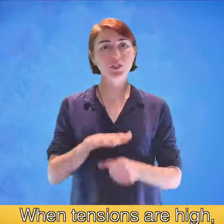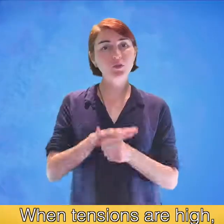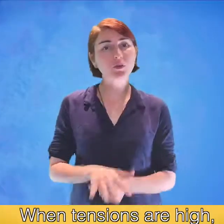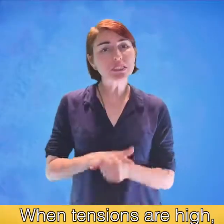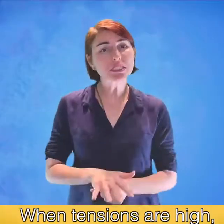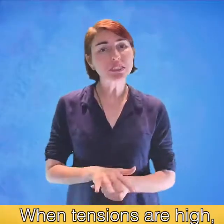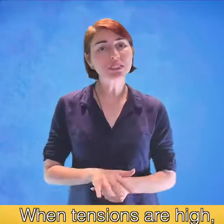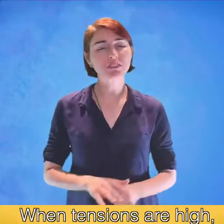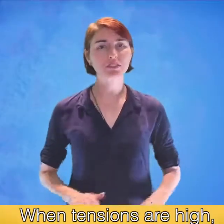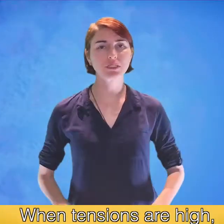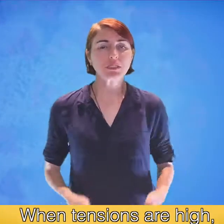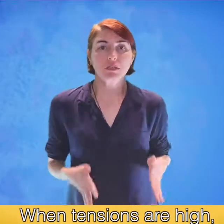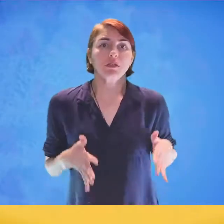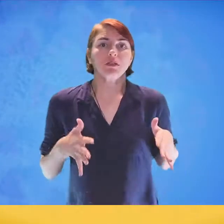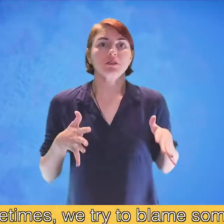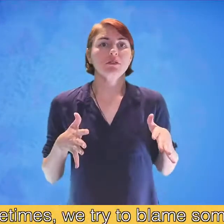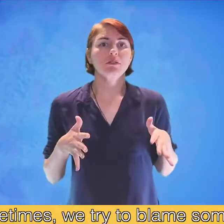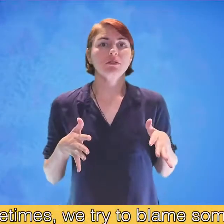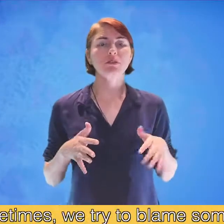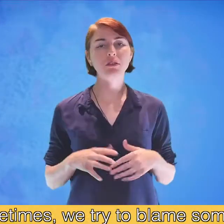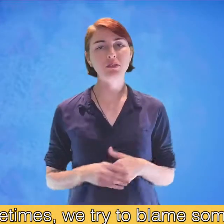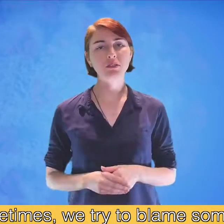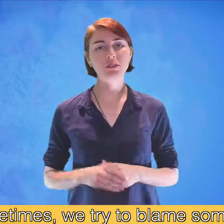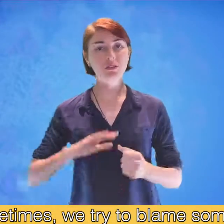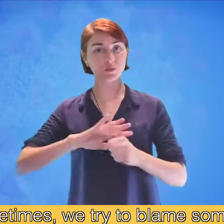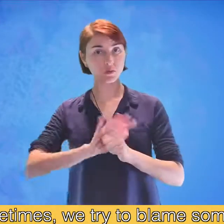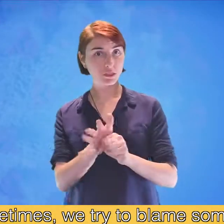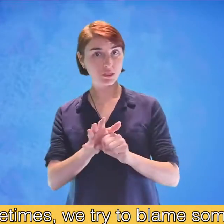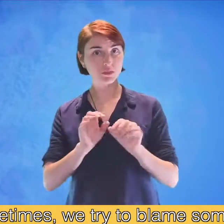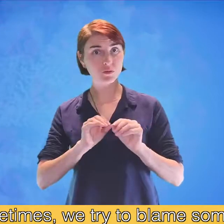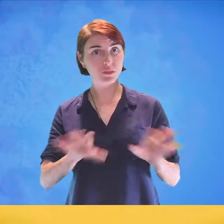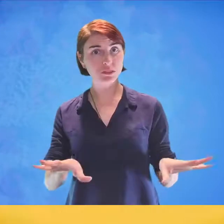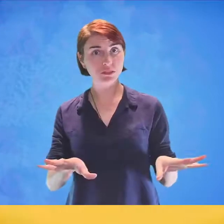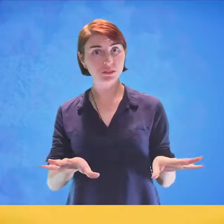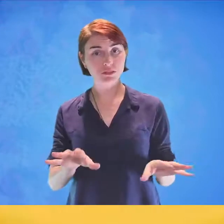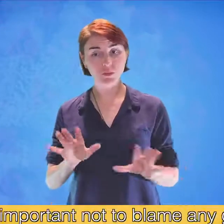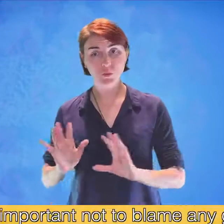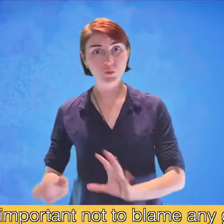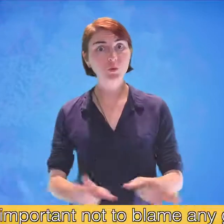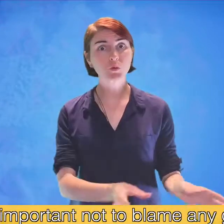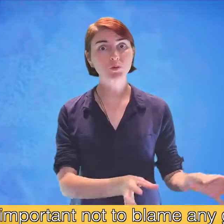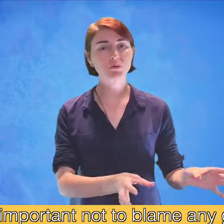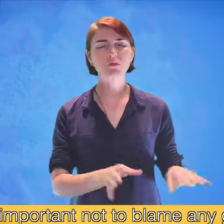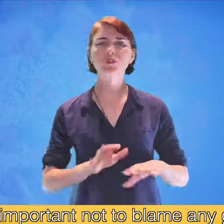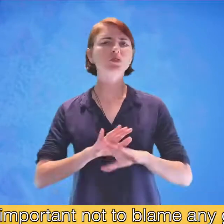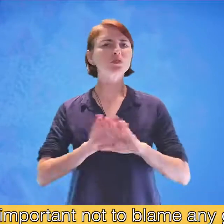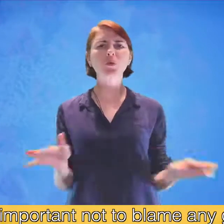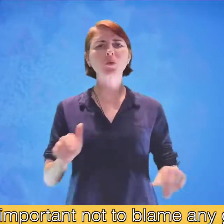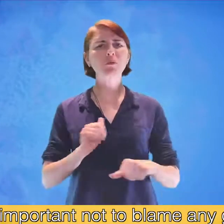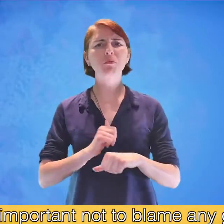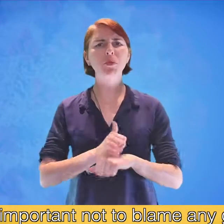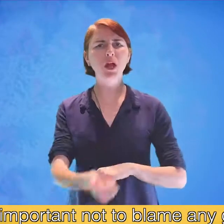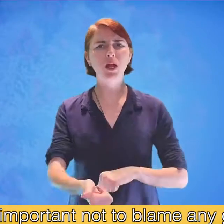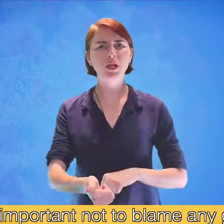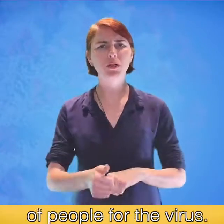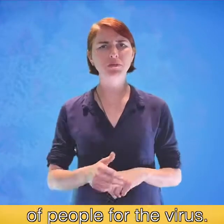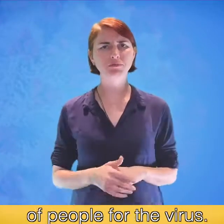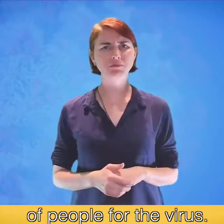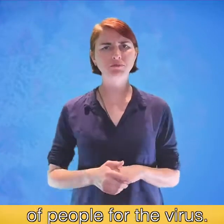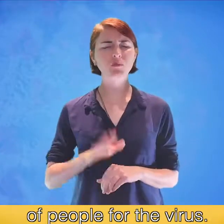When tensions are high, sometimes we try to blame someone. It is important not to blame any group of people for